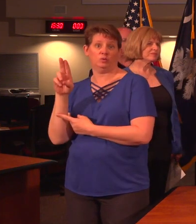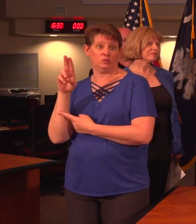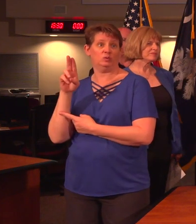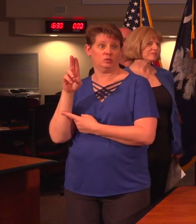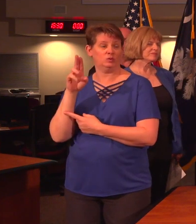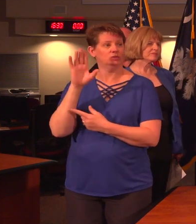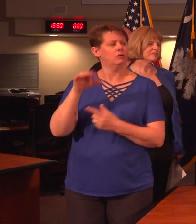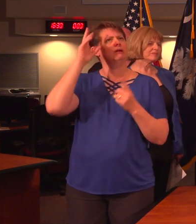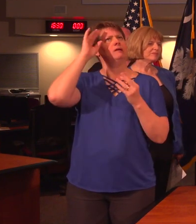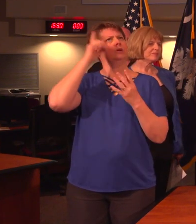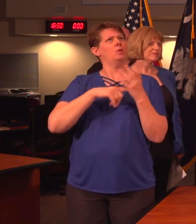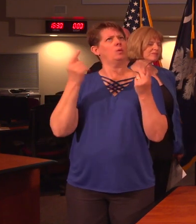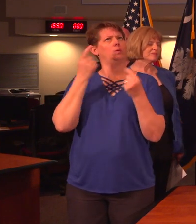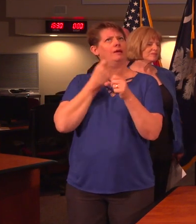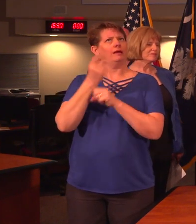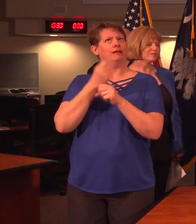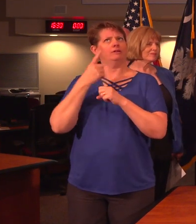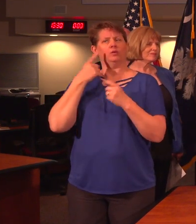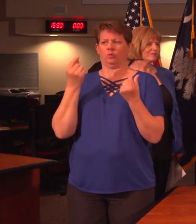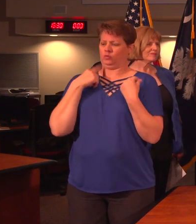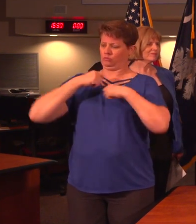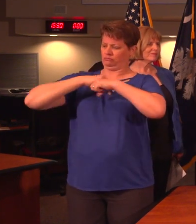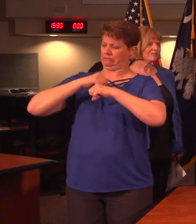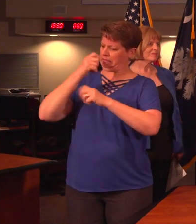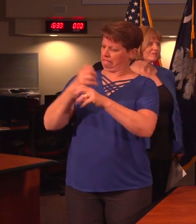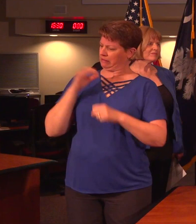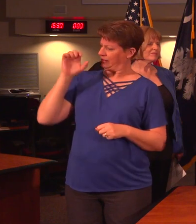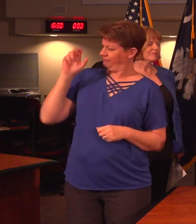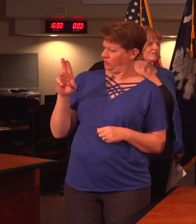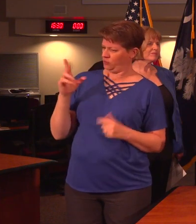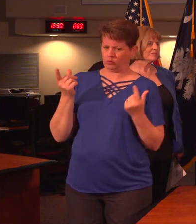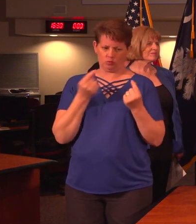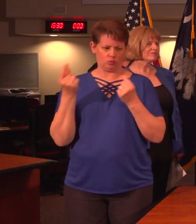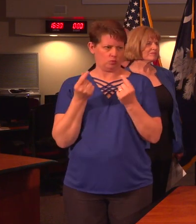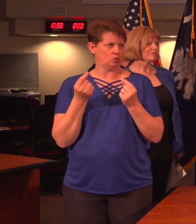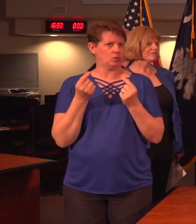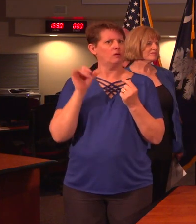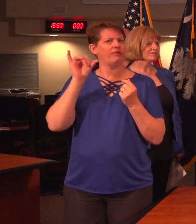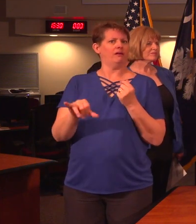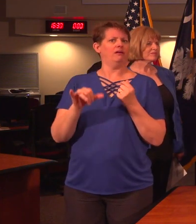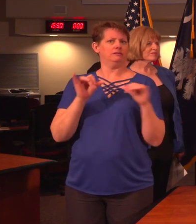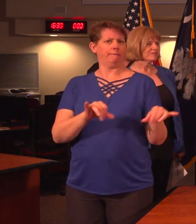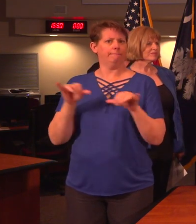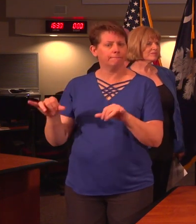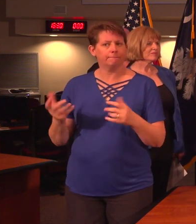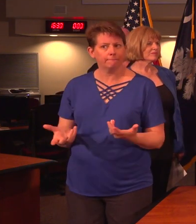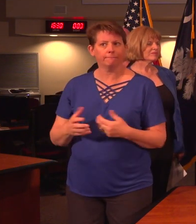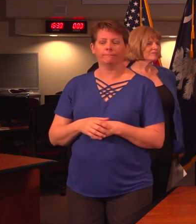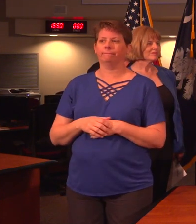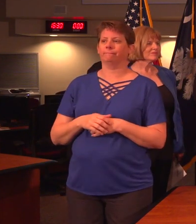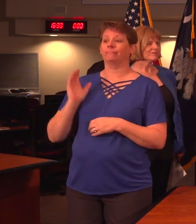consider the measures that we take each year to help protect ourselves and those around us from flu outbreaks. Our public health